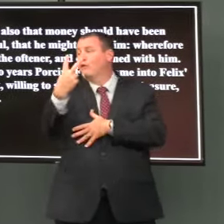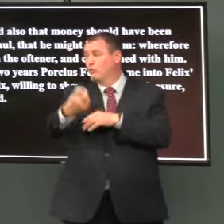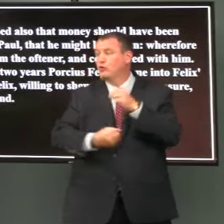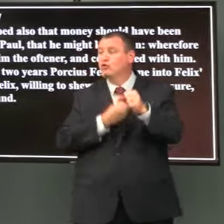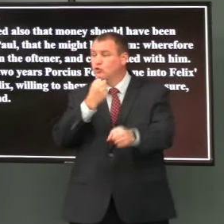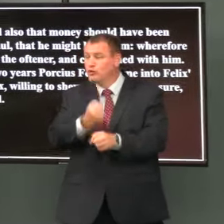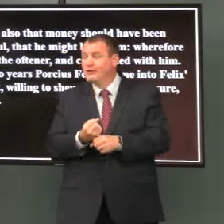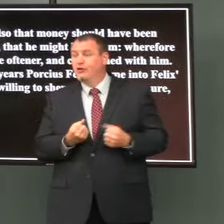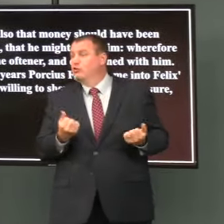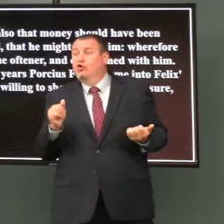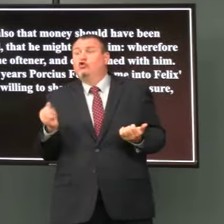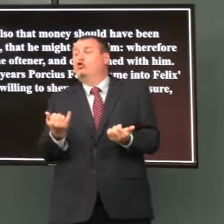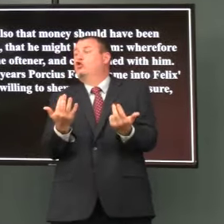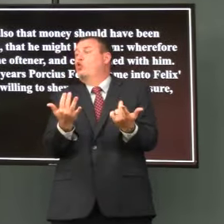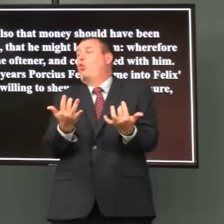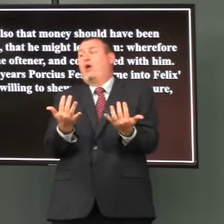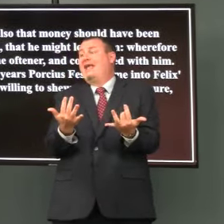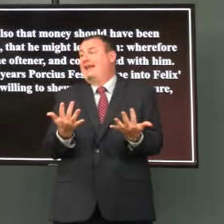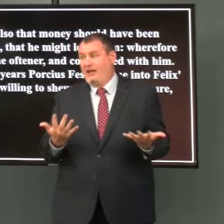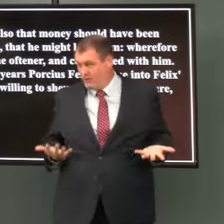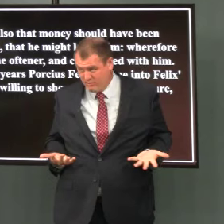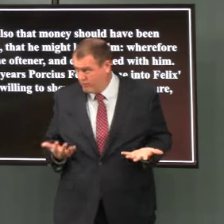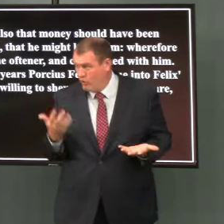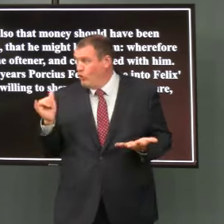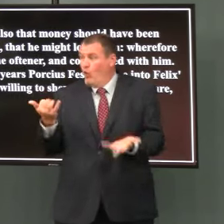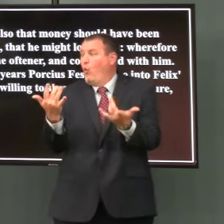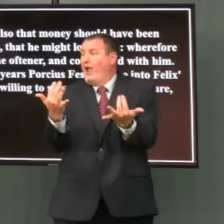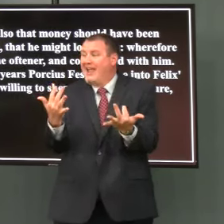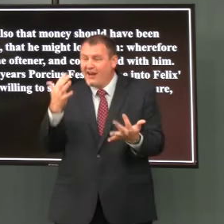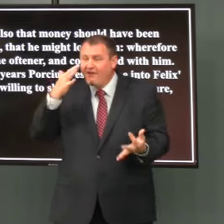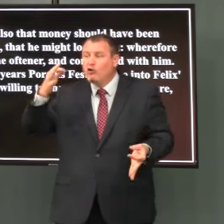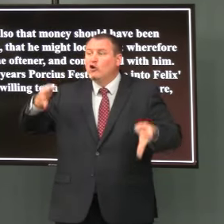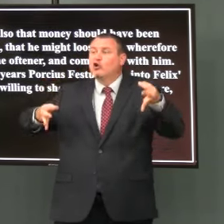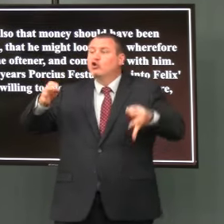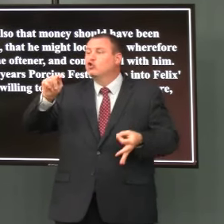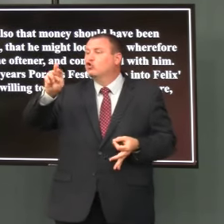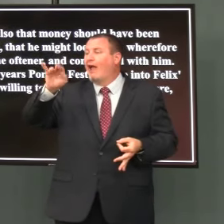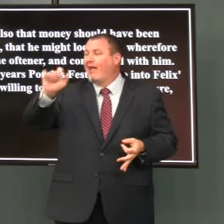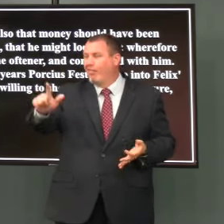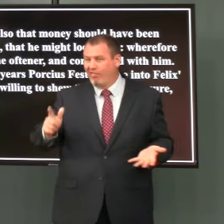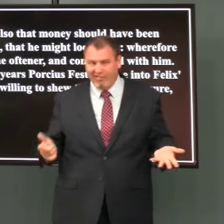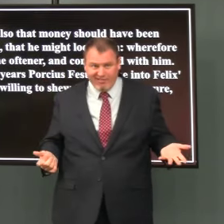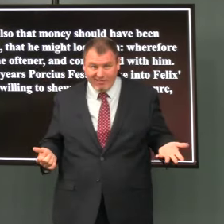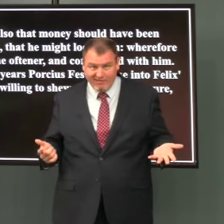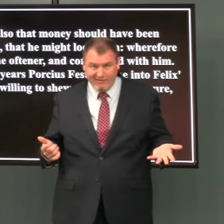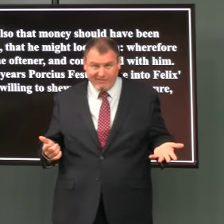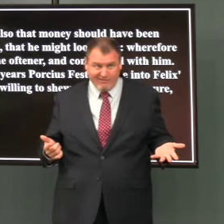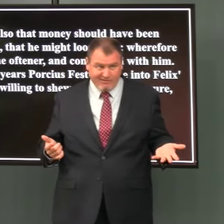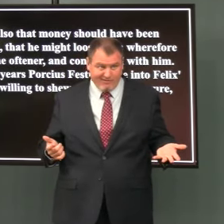for over two years and paul is there just waiting and waiting for a trial